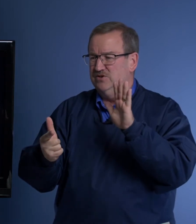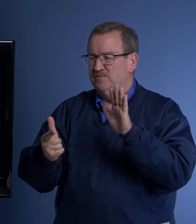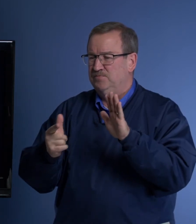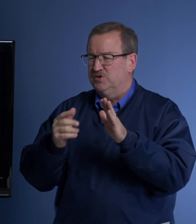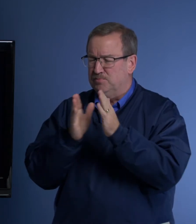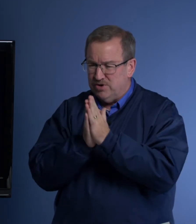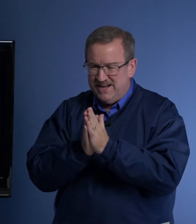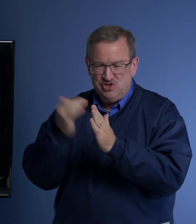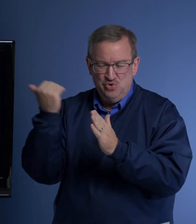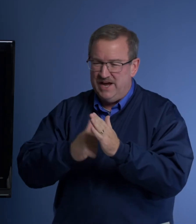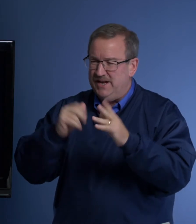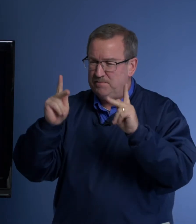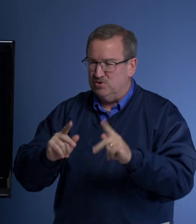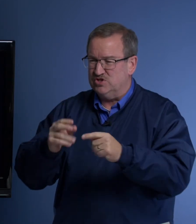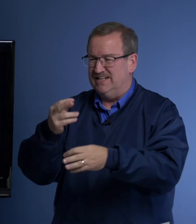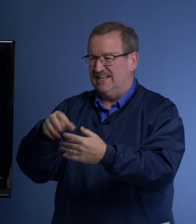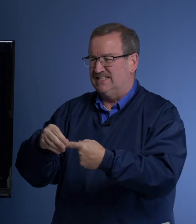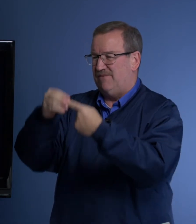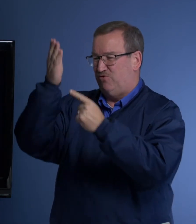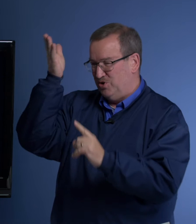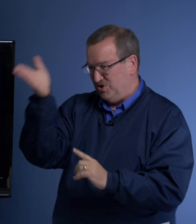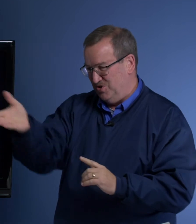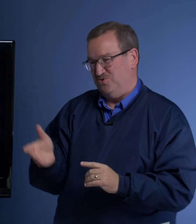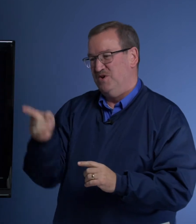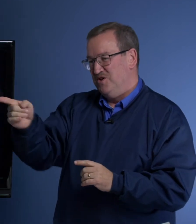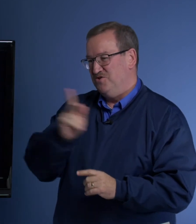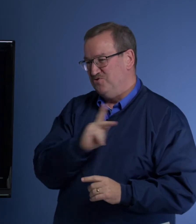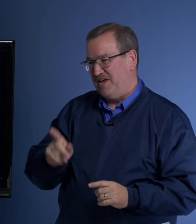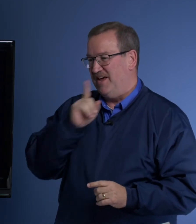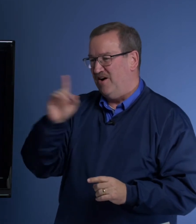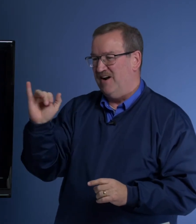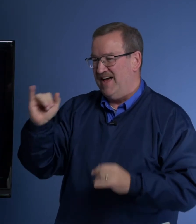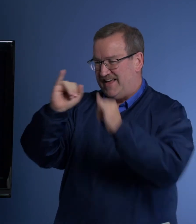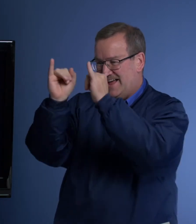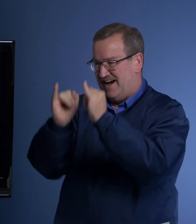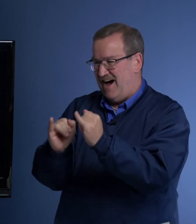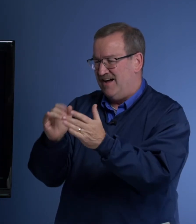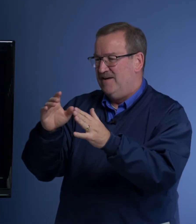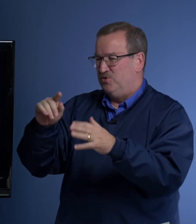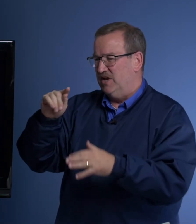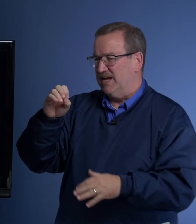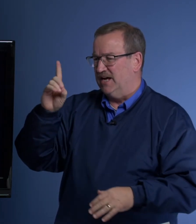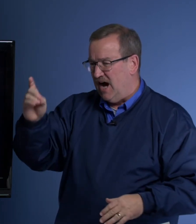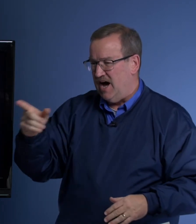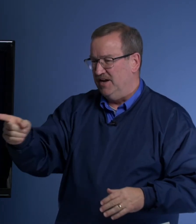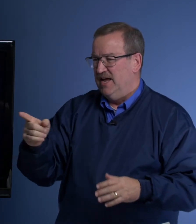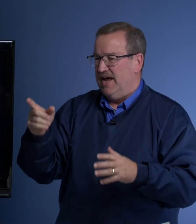to pray to any person except for you. You, king, are like a God. You're like a God and